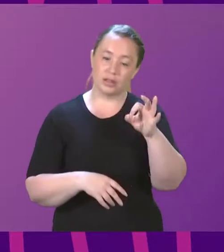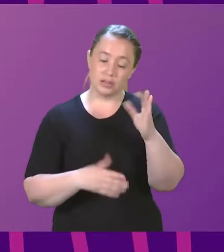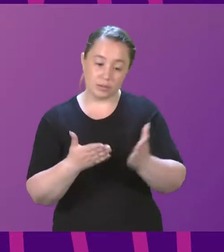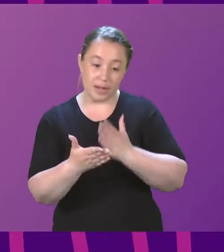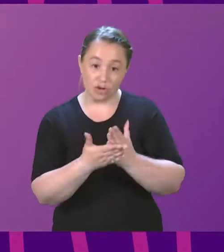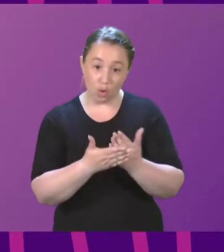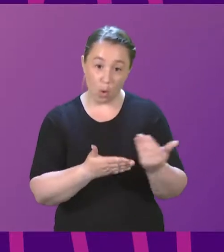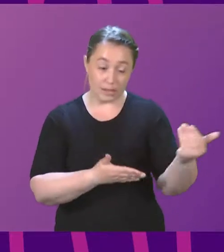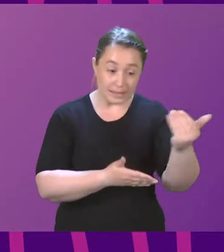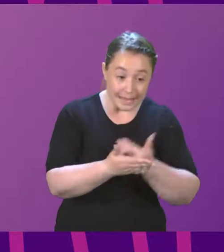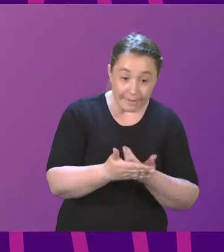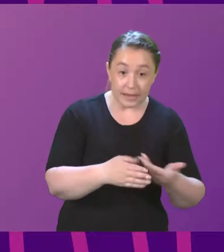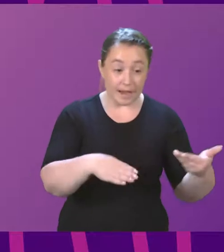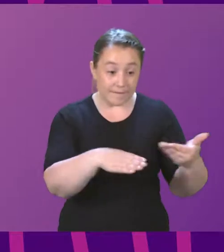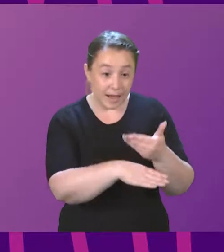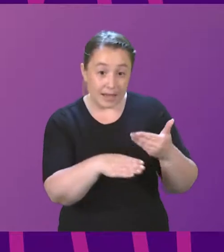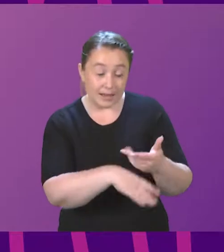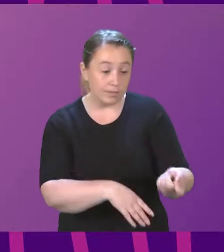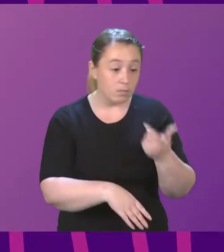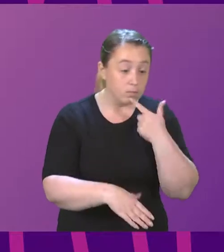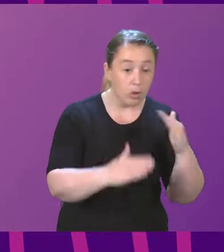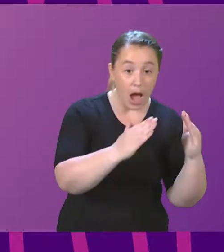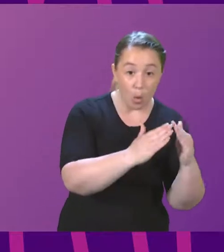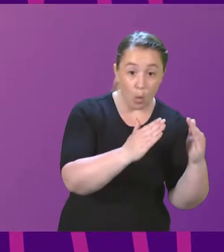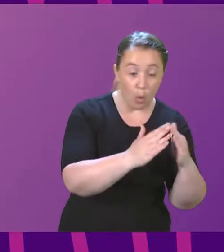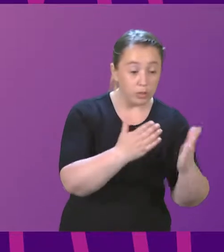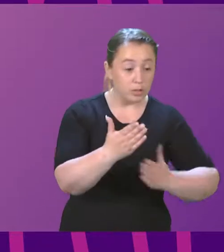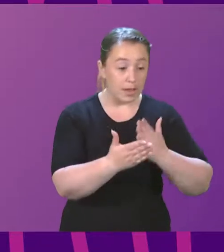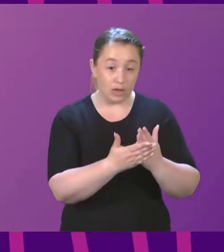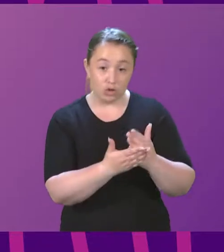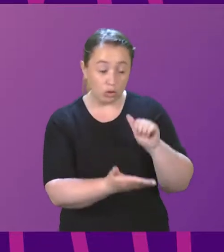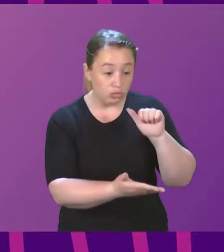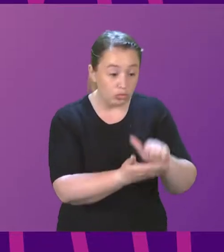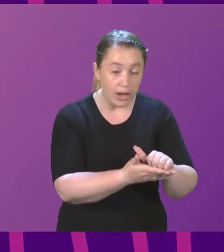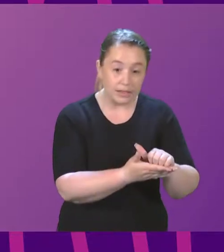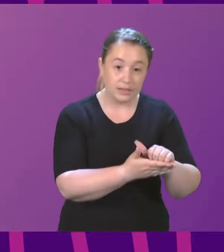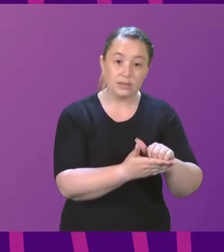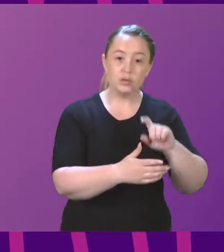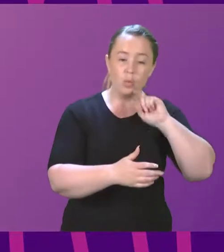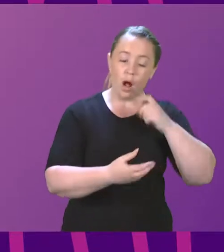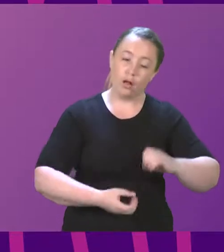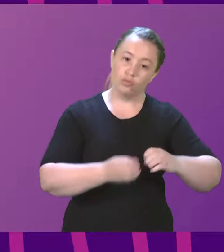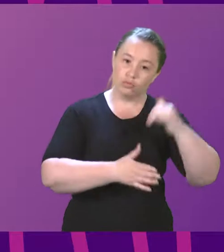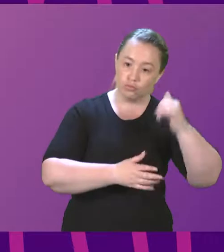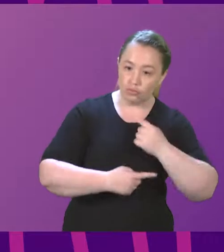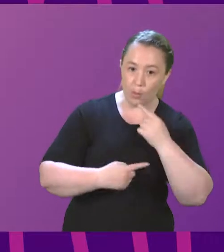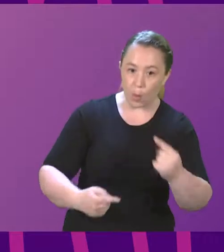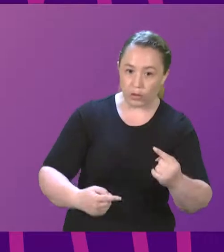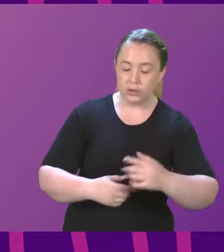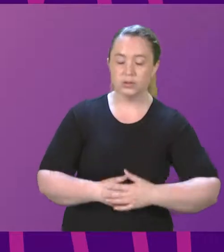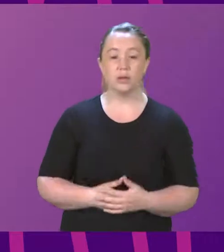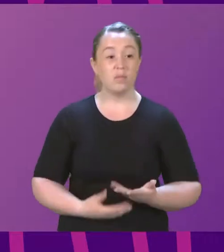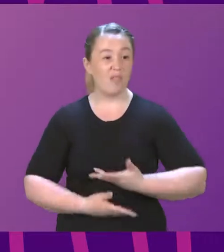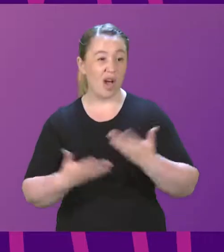and efficacy of the processes that we have in place to report. And of course, as with any healthcare